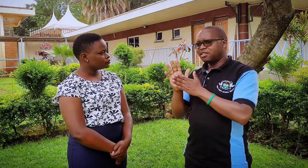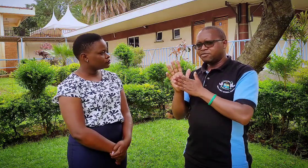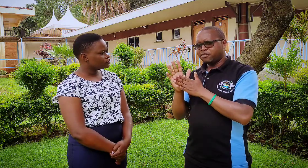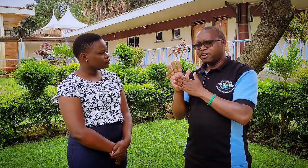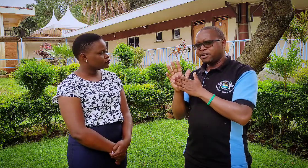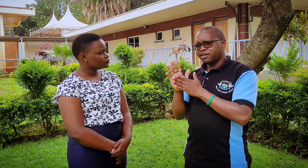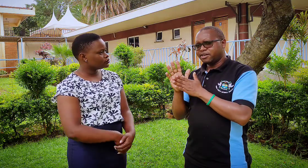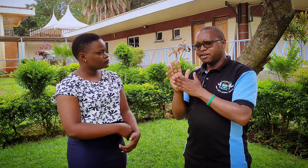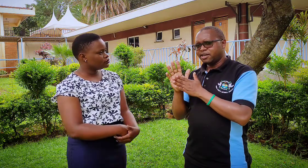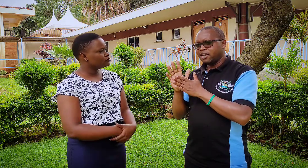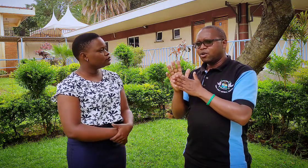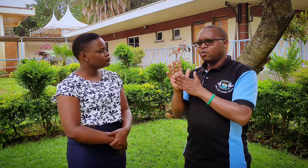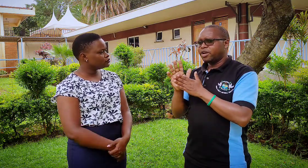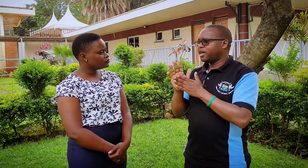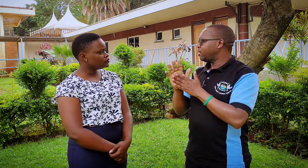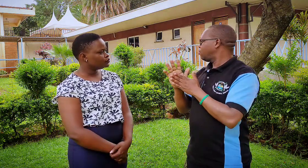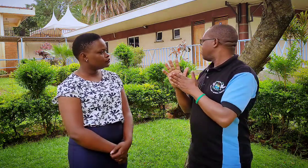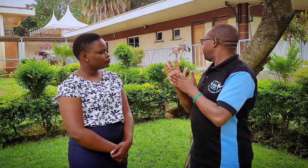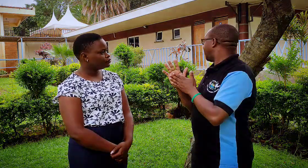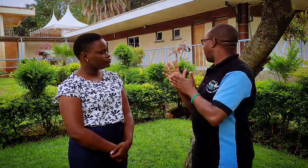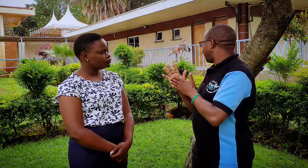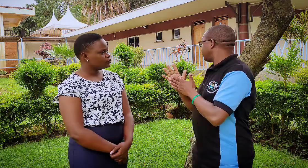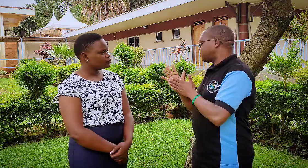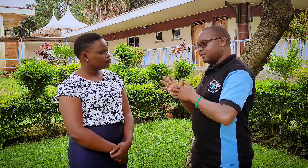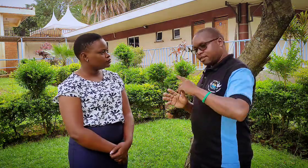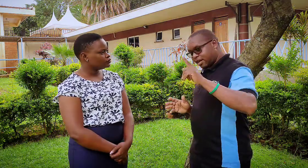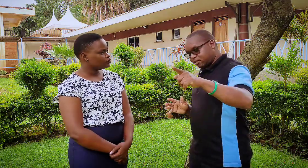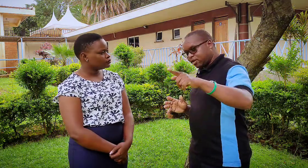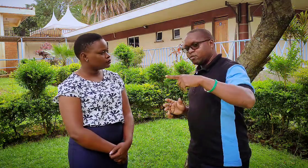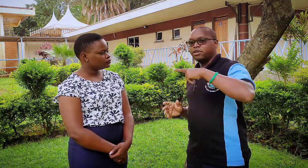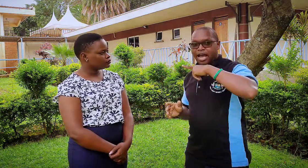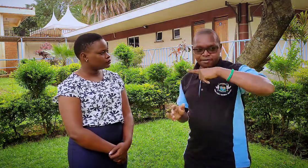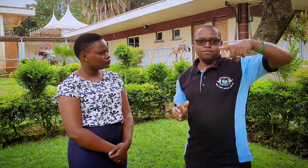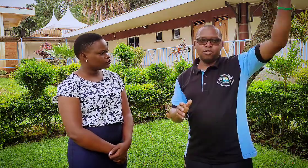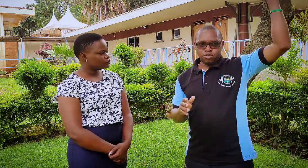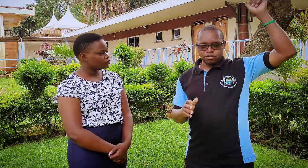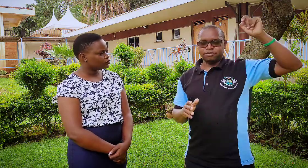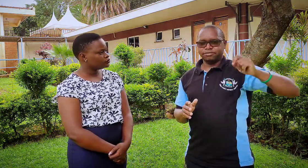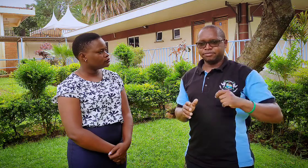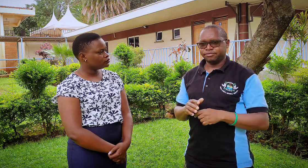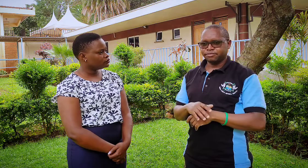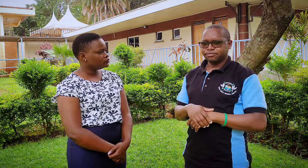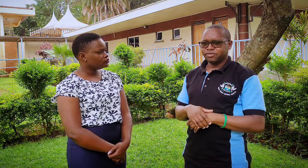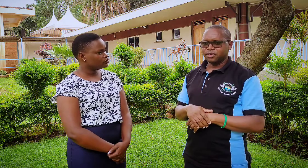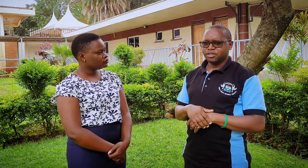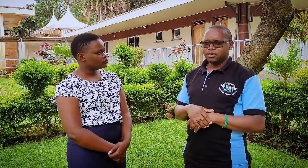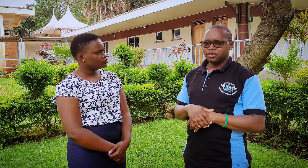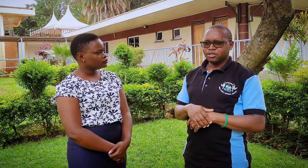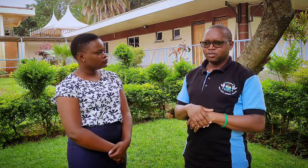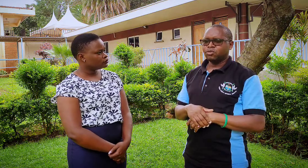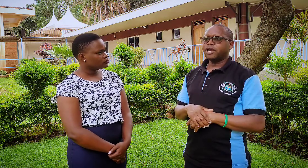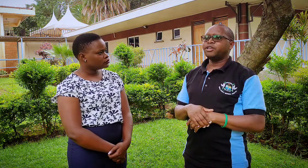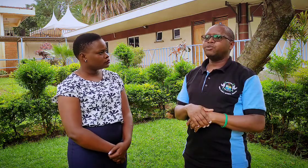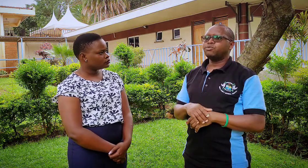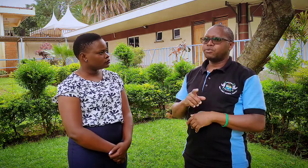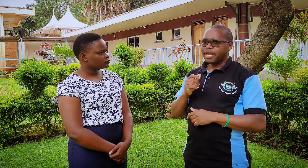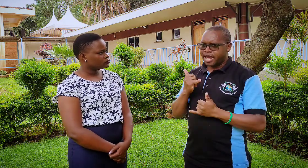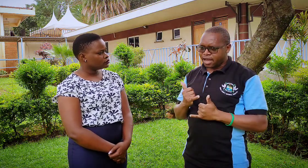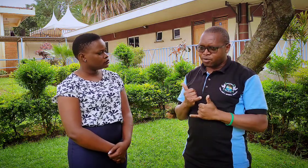the phone when i look behind that one will have gone so i knew now